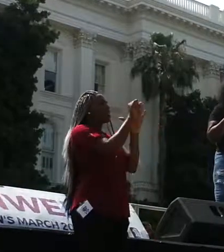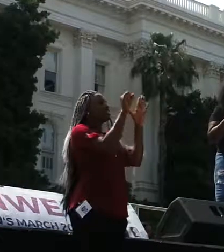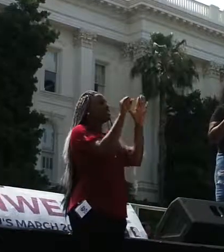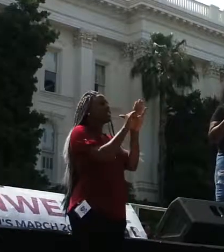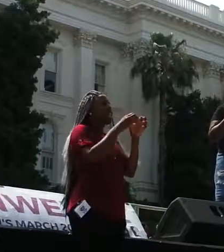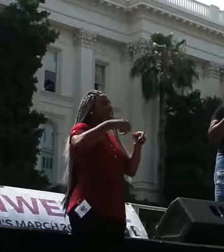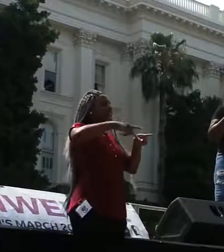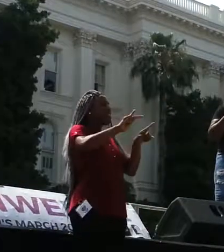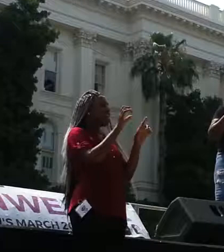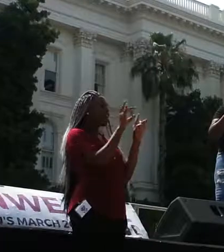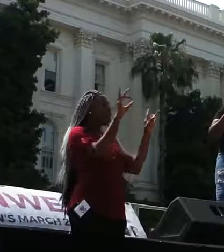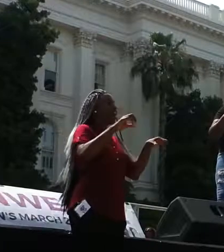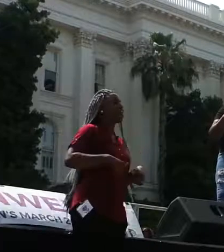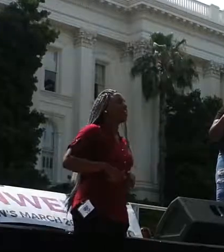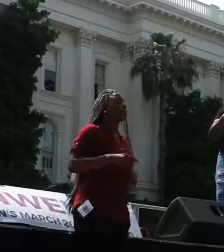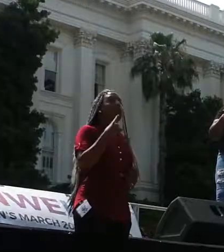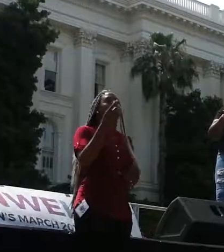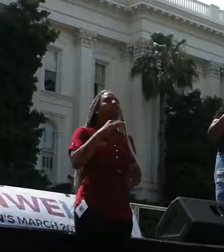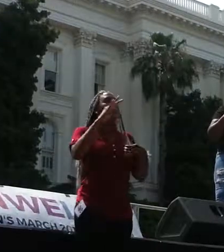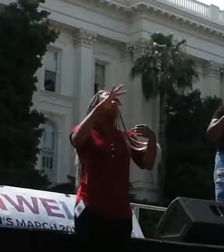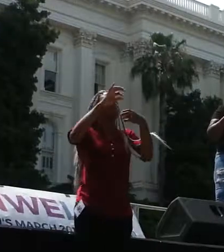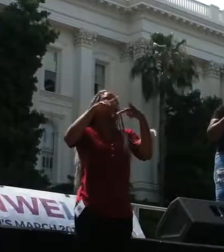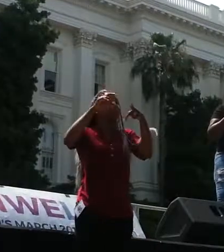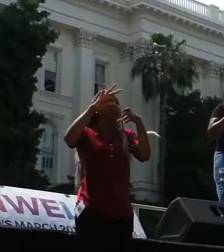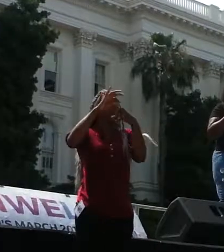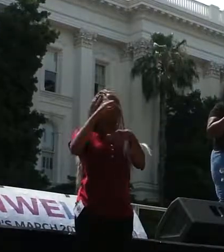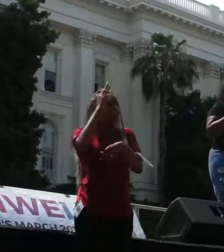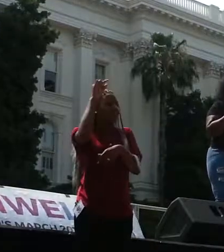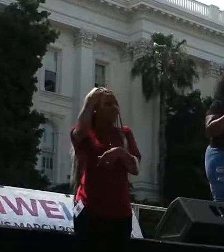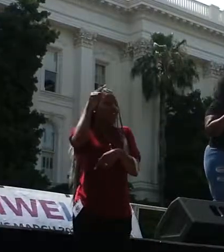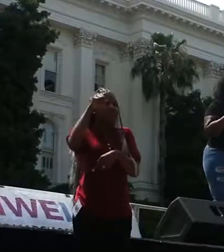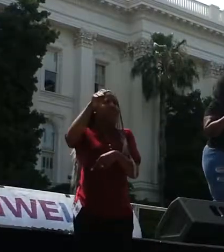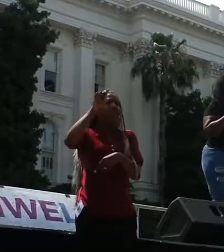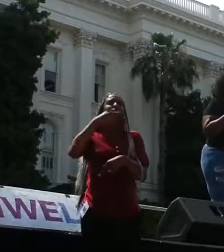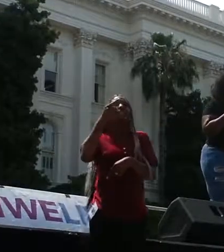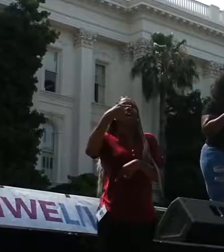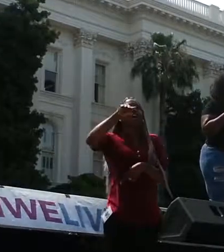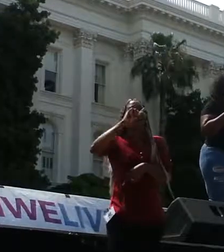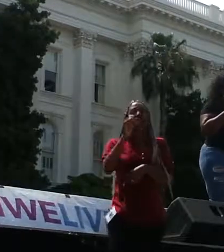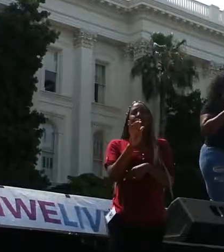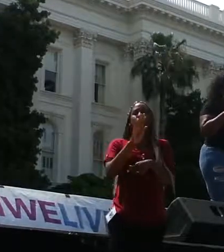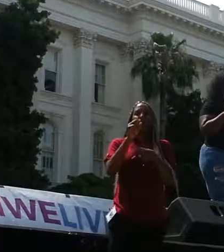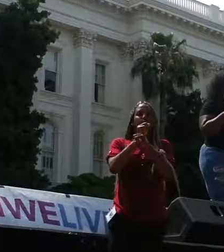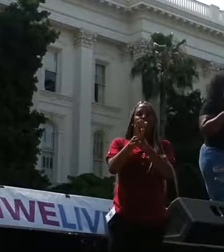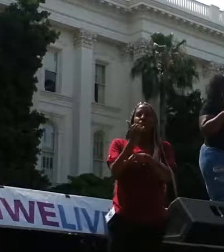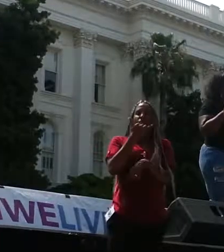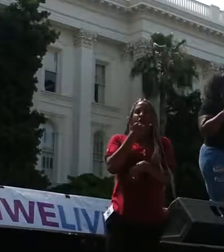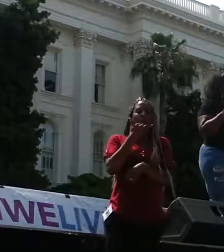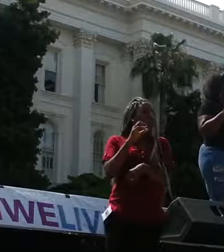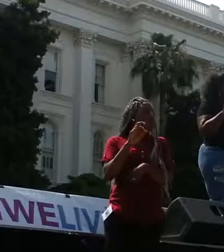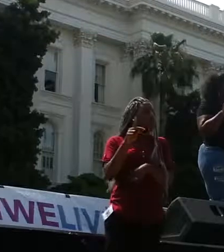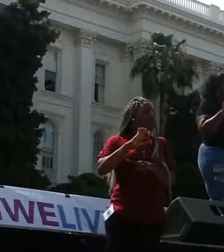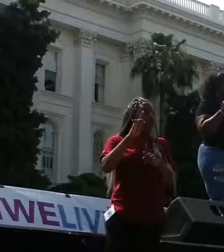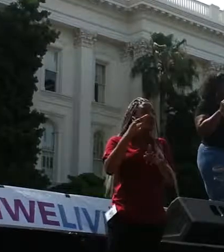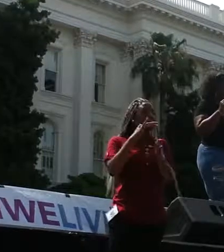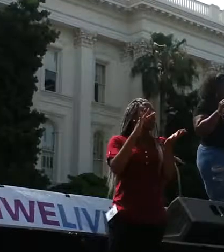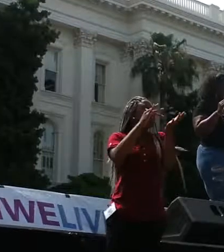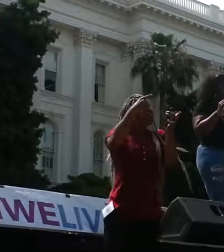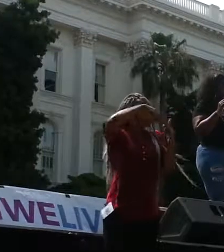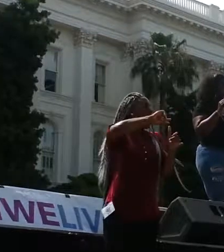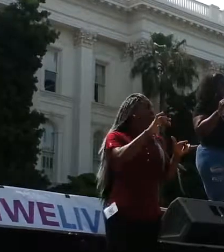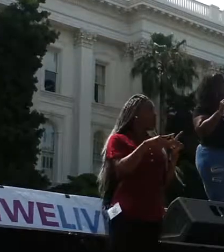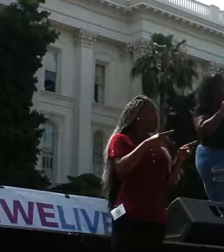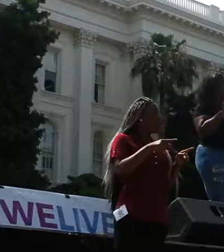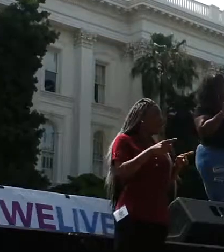matter-of-factly tell elected officials and law enforcement when they are not doing their job and or are taking advantage of our